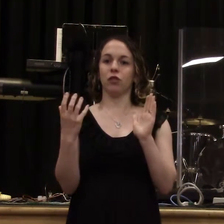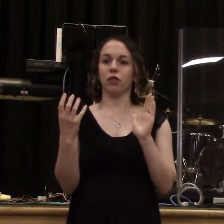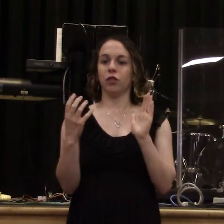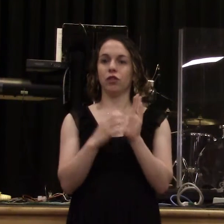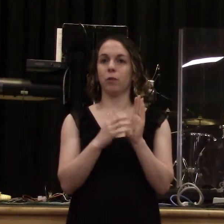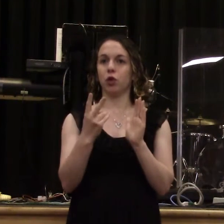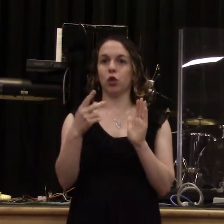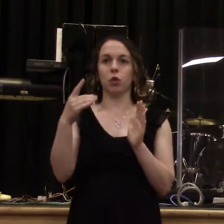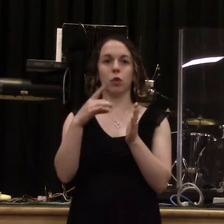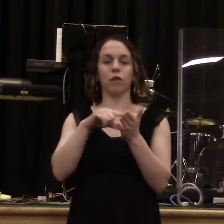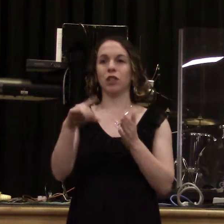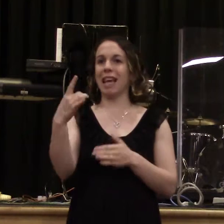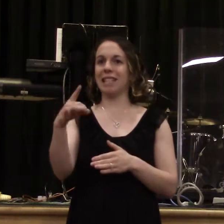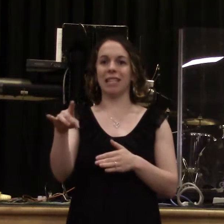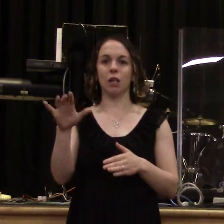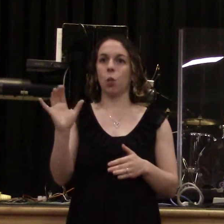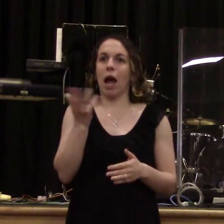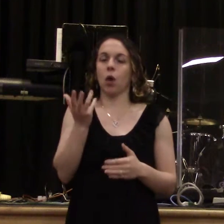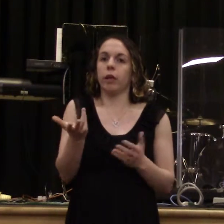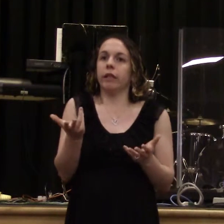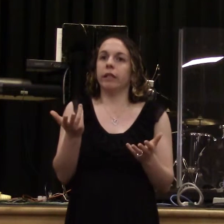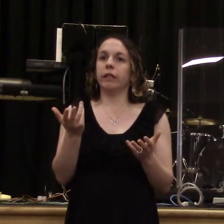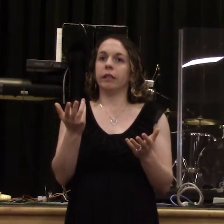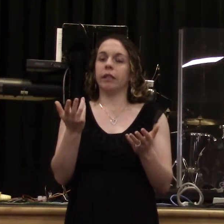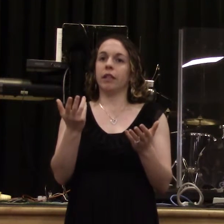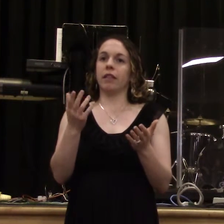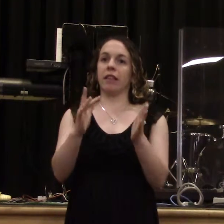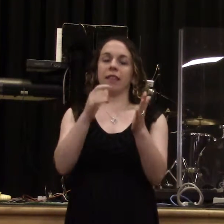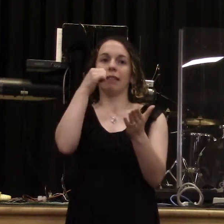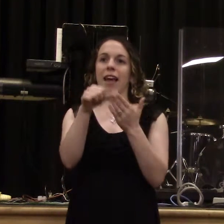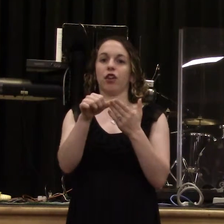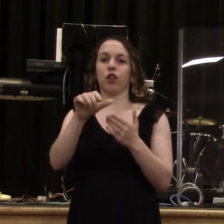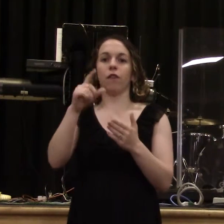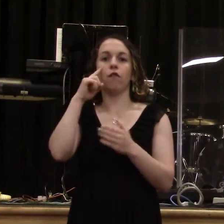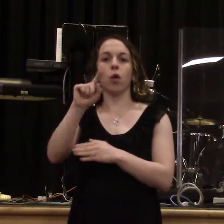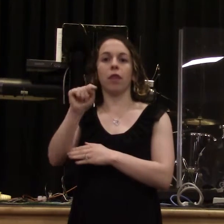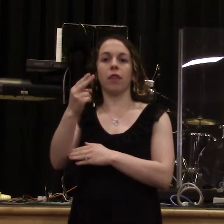What an introduction to this letter. He opens up the letter. I am Jesus, Son of God.